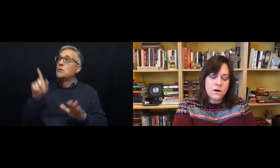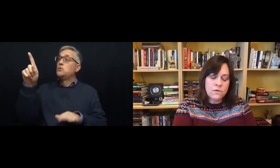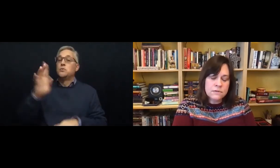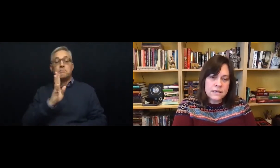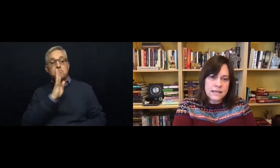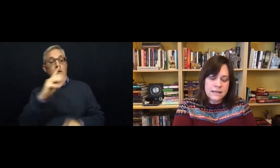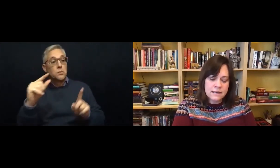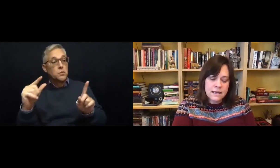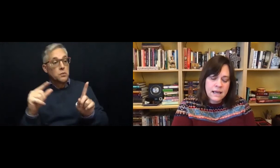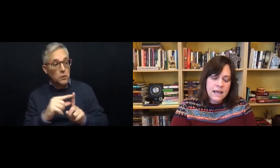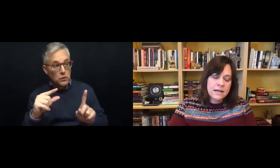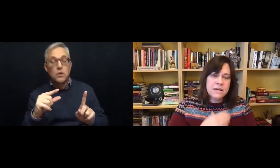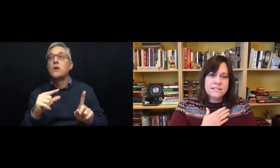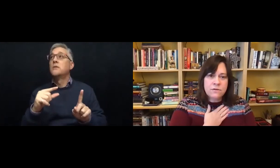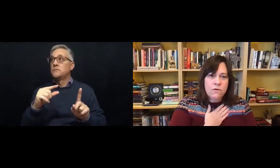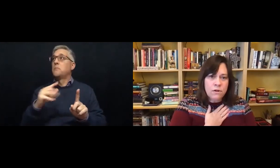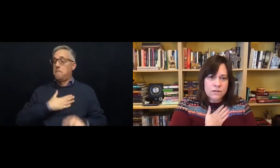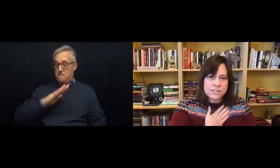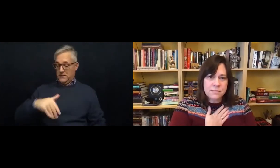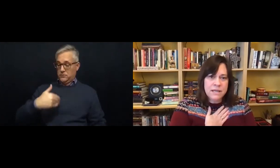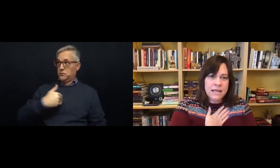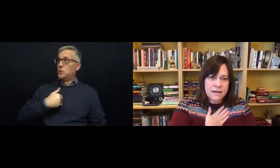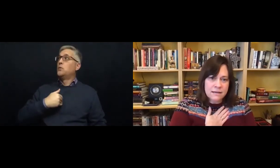only and my soul shall be healed.